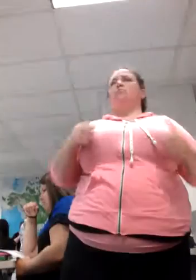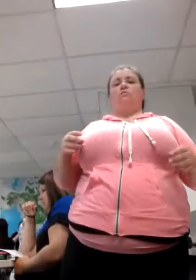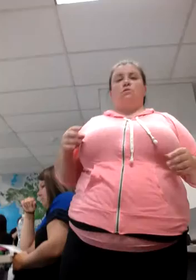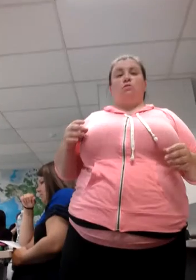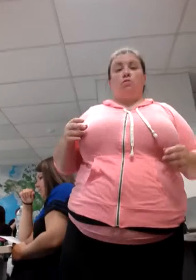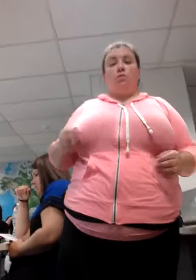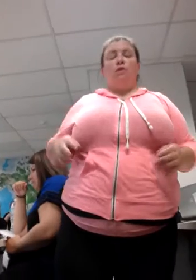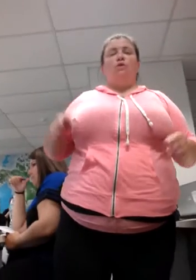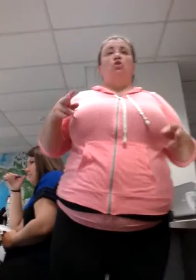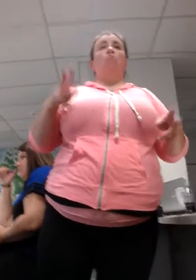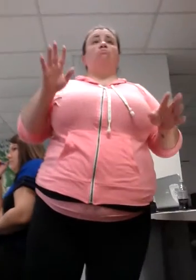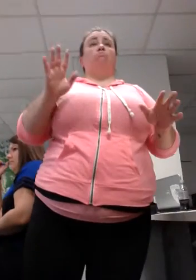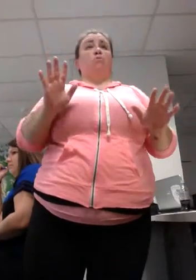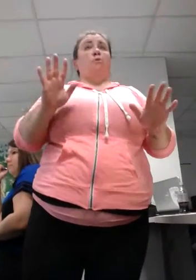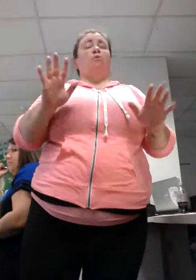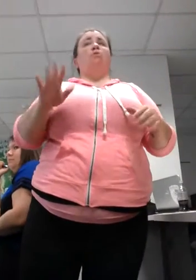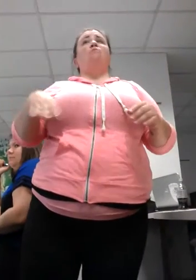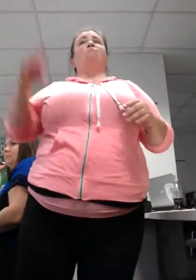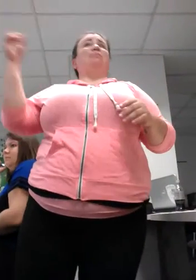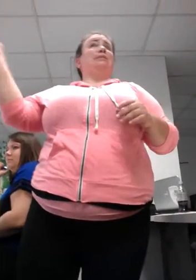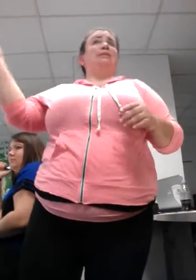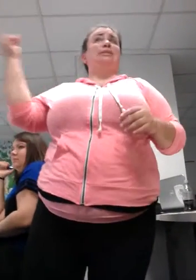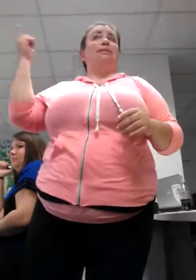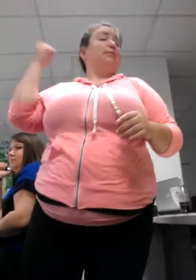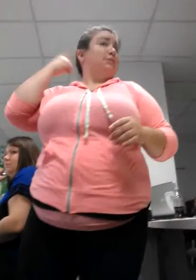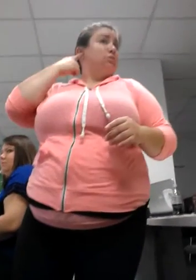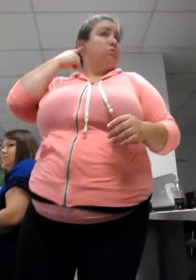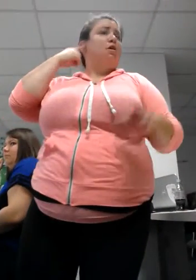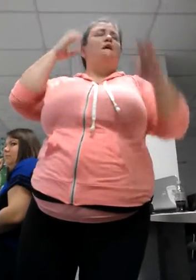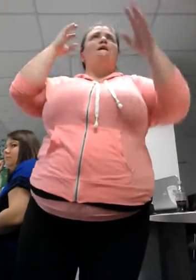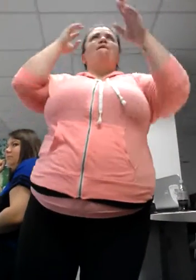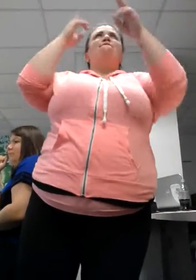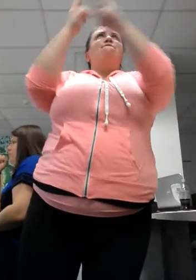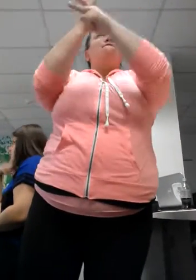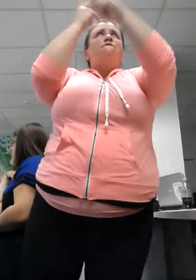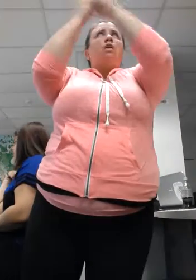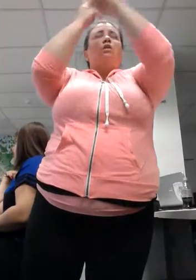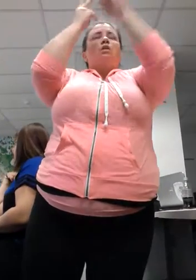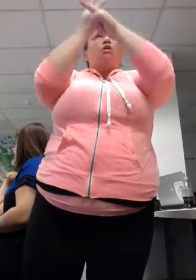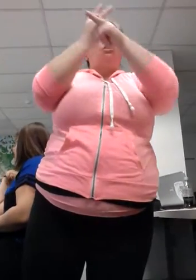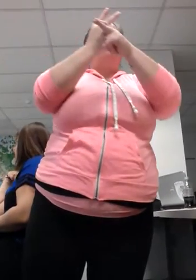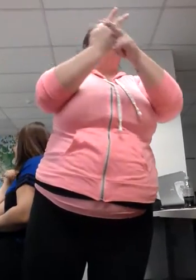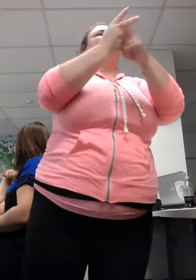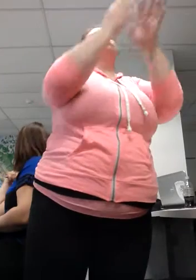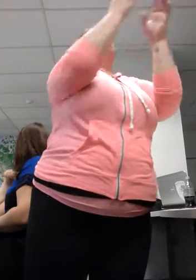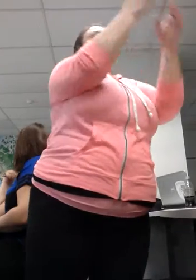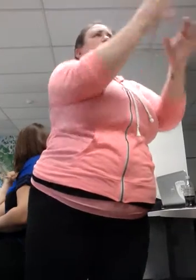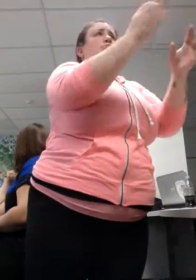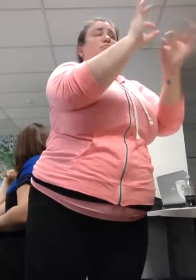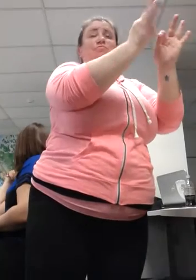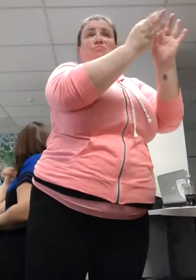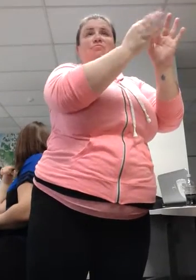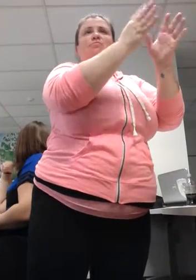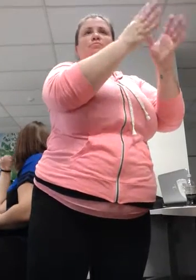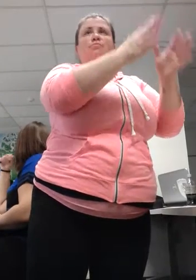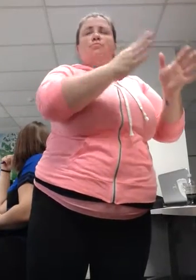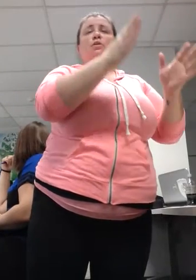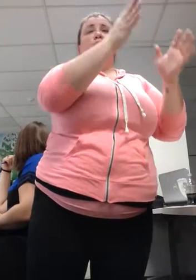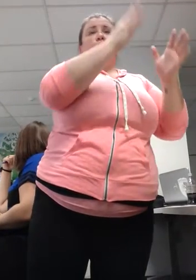too. Okay? So when you're analyzing your own work, you're looking for that. Is there a nice flow? Does